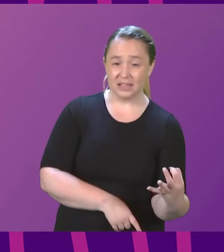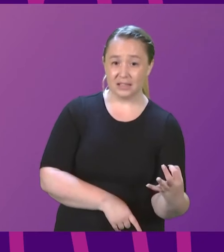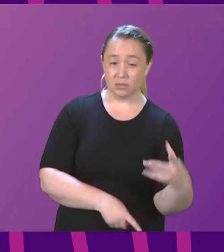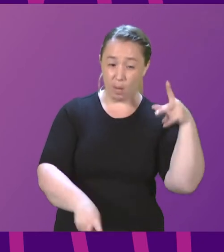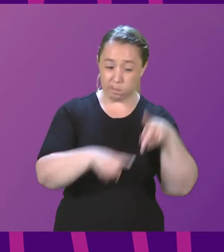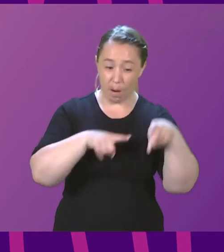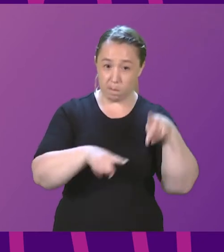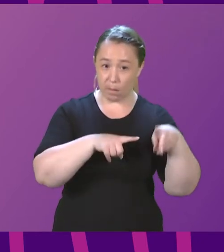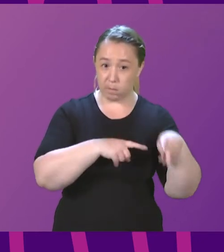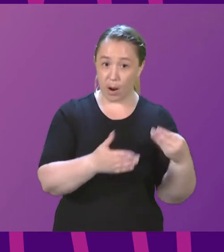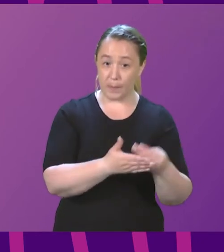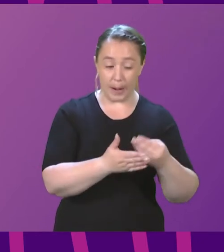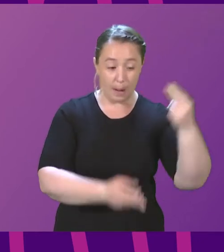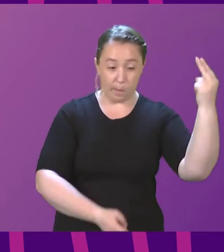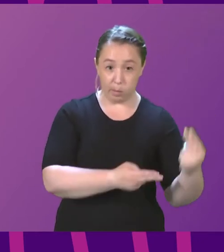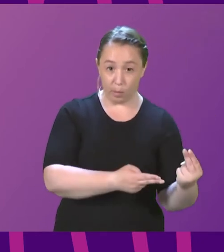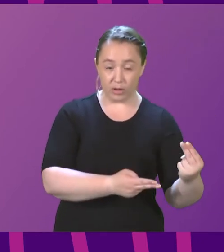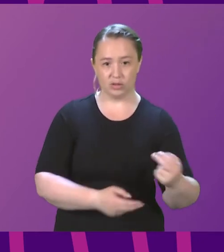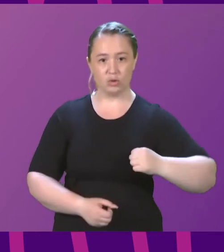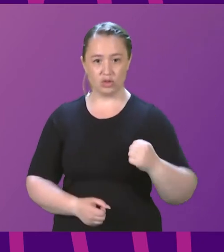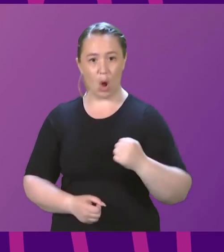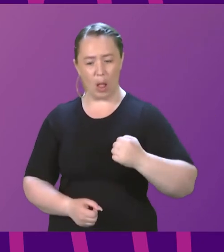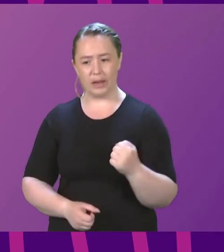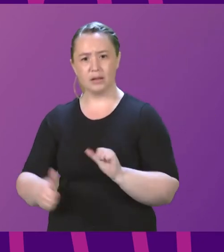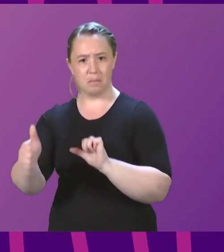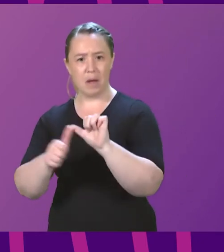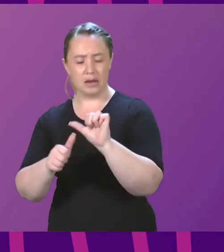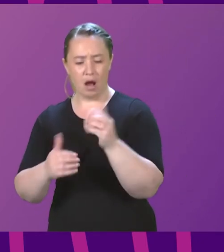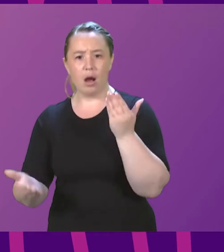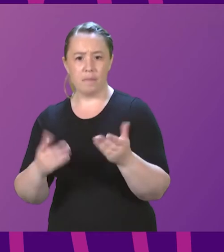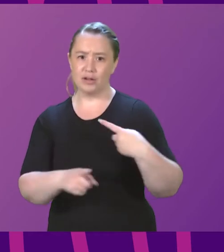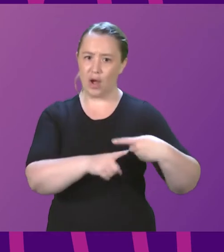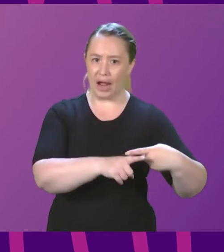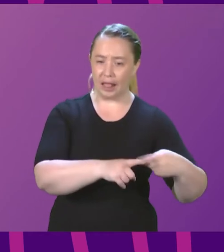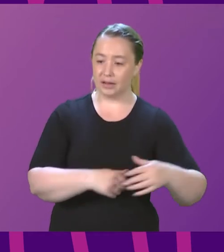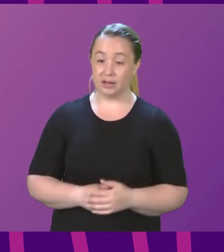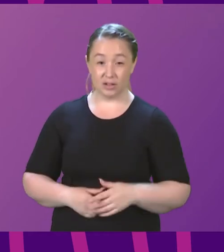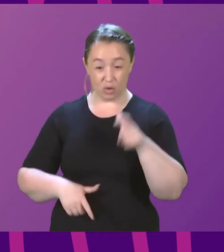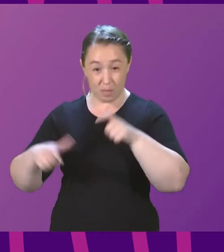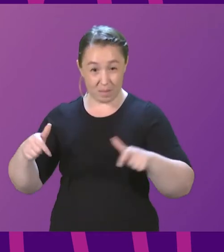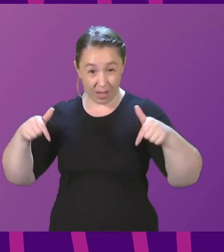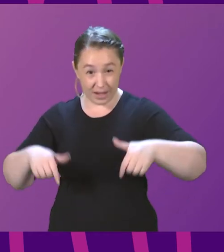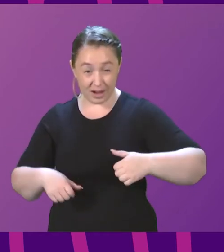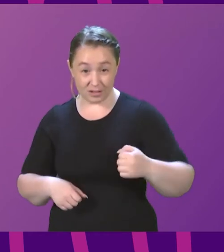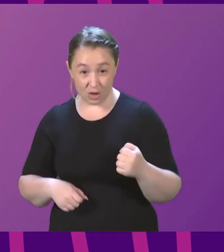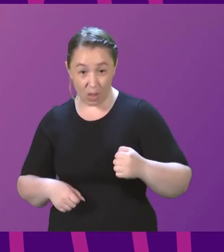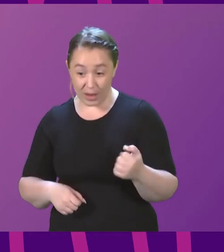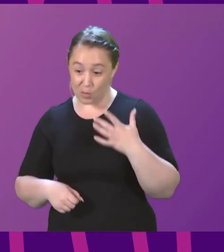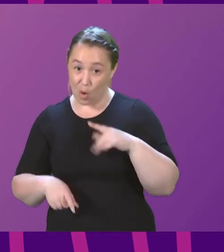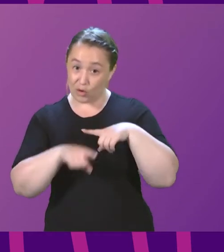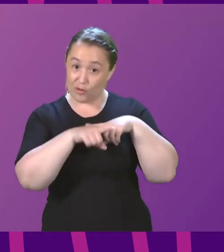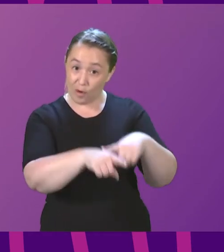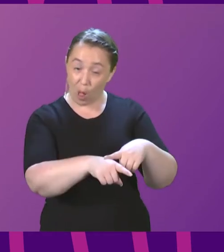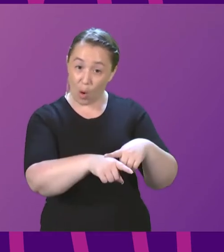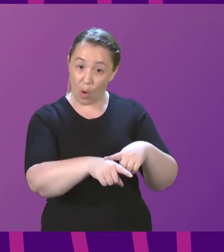cuts in England. So, presiding officer, I don't think anyone in Scotland would want me to follow the example of the